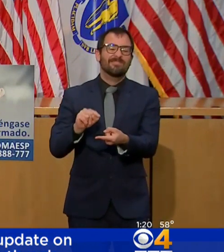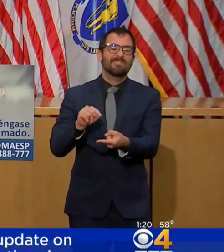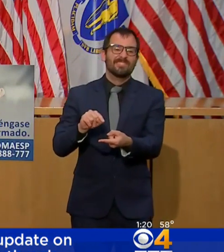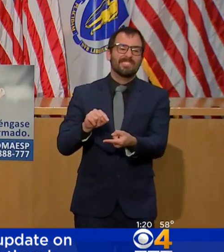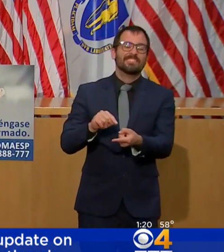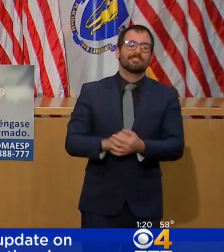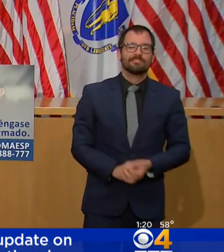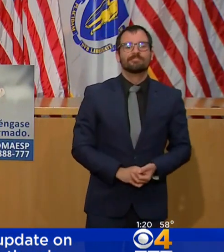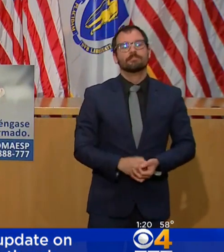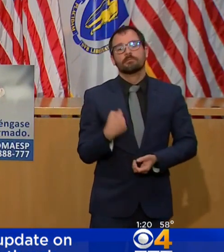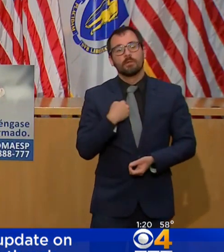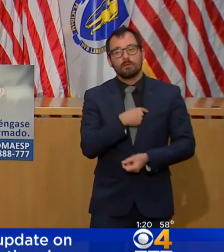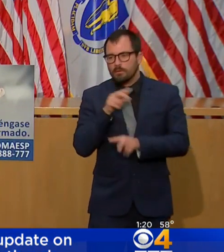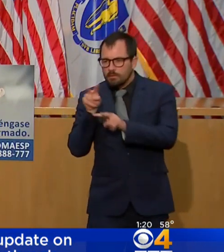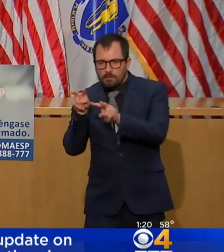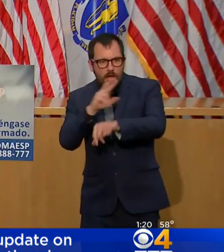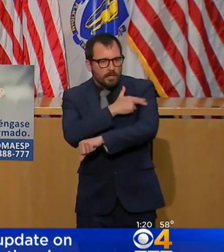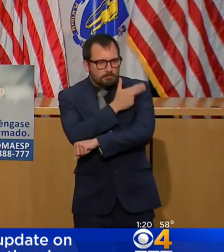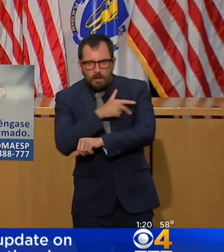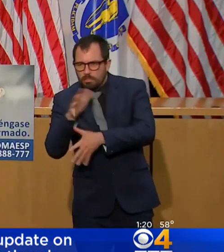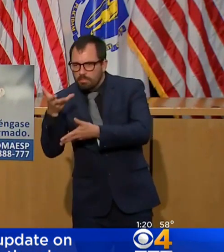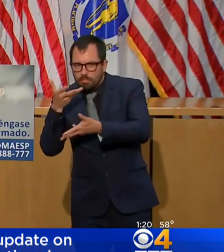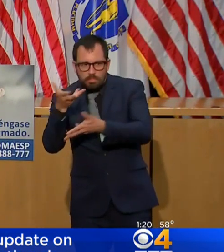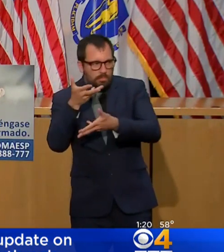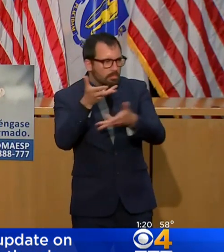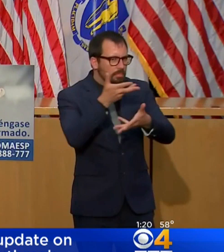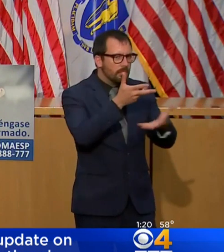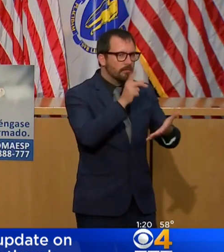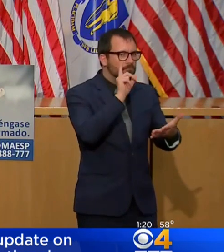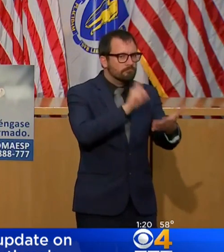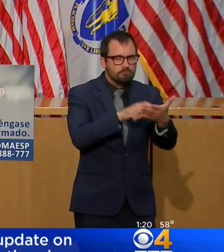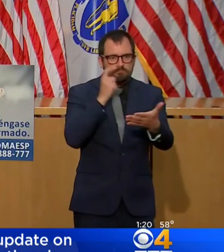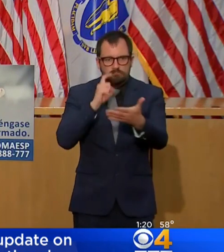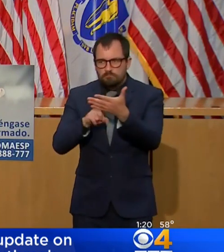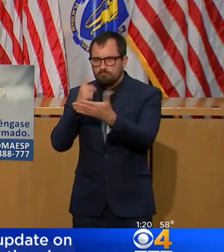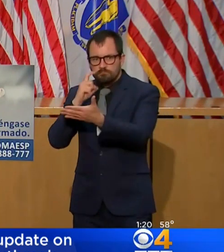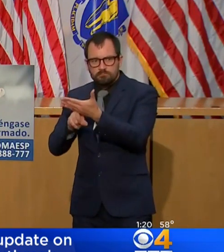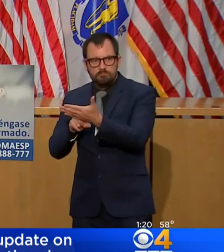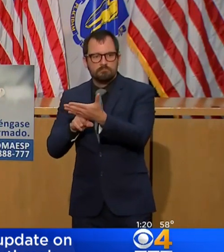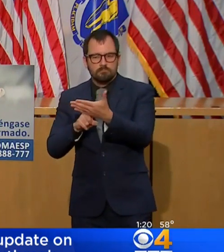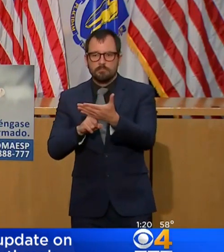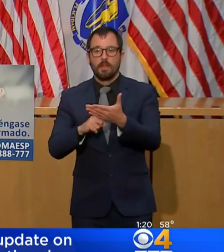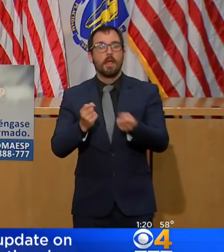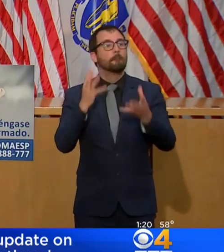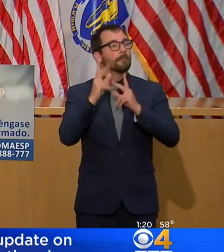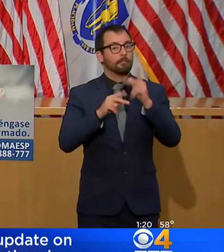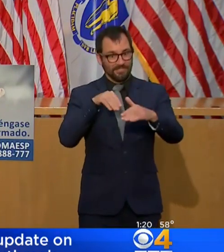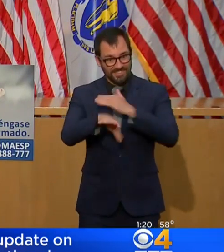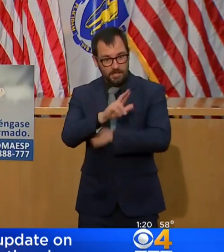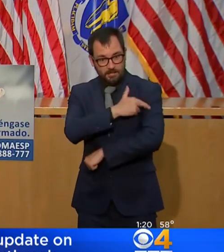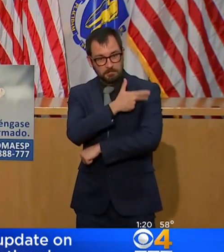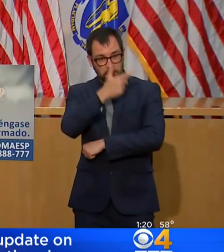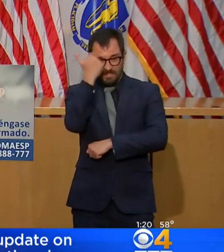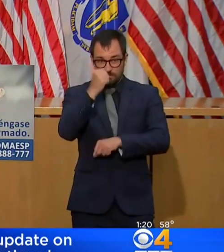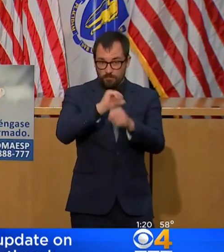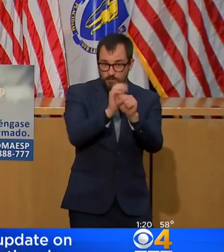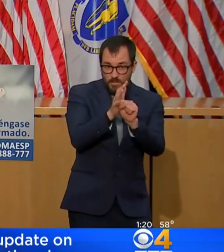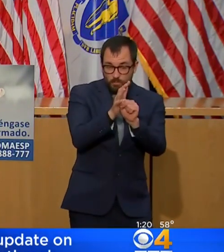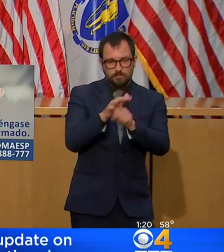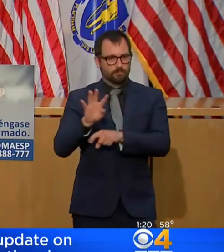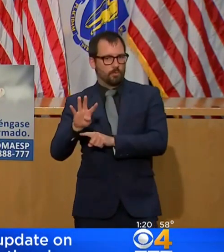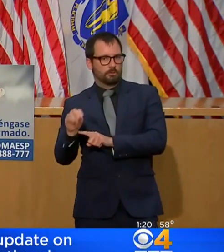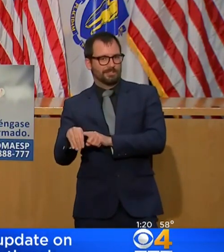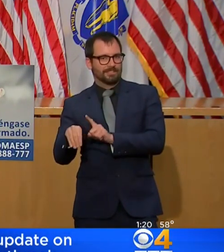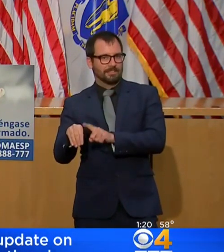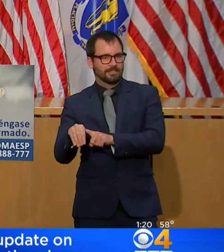cases currently hospitalized is down to 4%. The weekend's data represents downward trends across many of our key metrics,